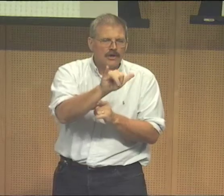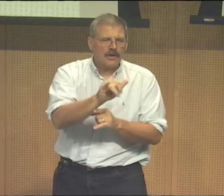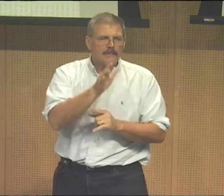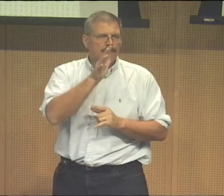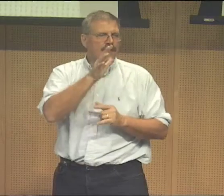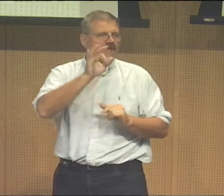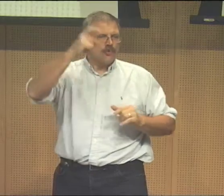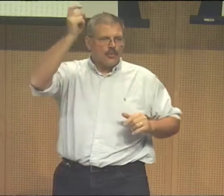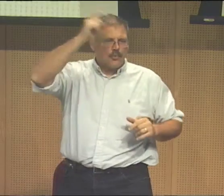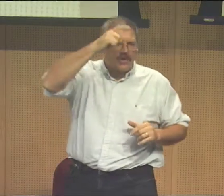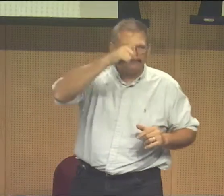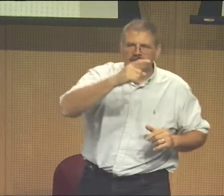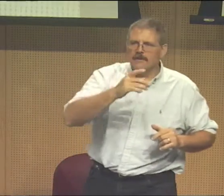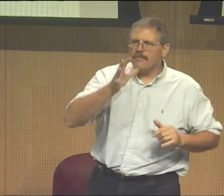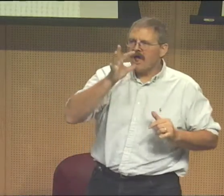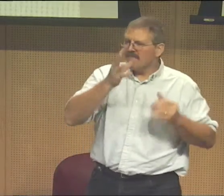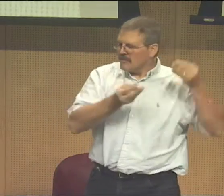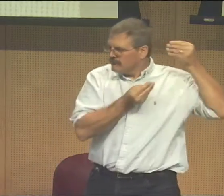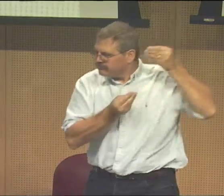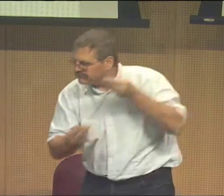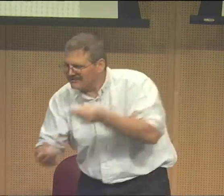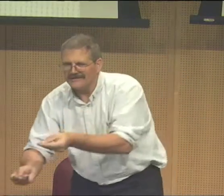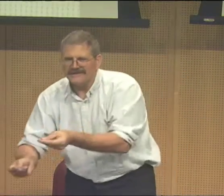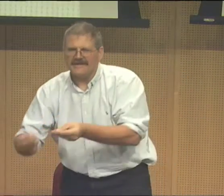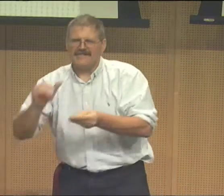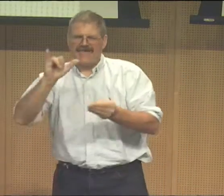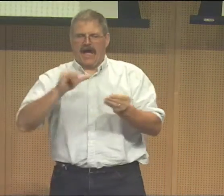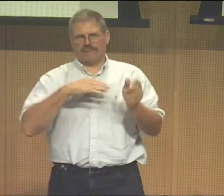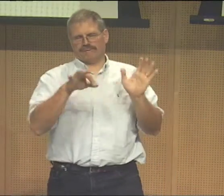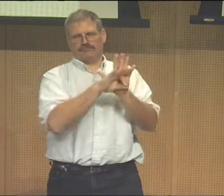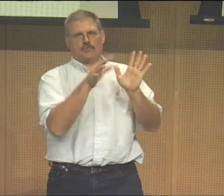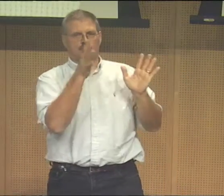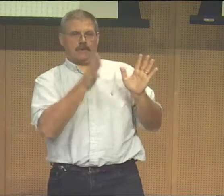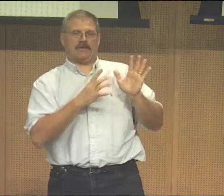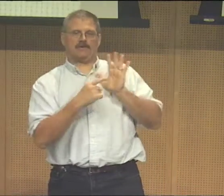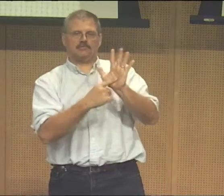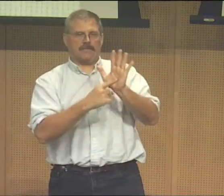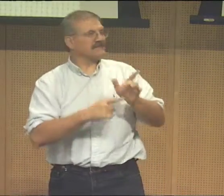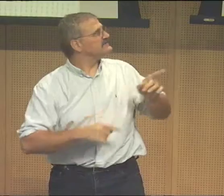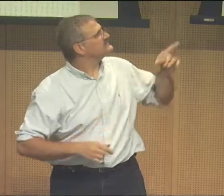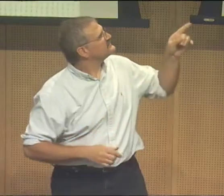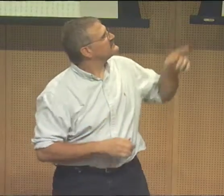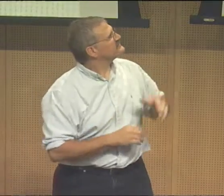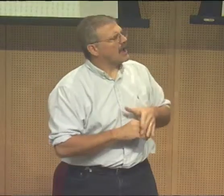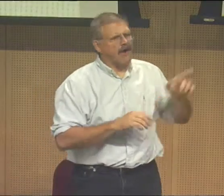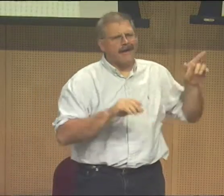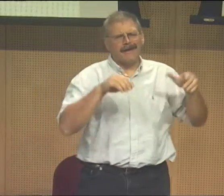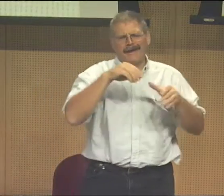If we look at mothers, usually symbolize wisdom and fertility. And our goddesses usually represent those sorts of